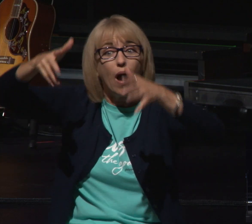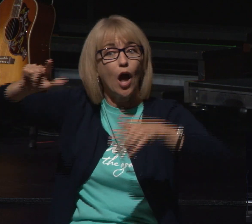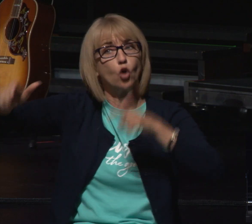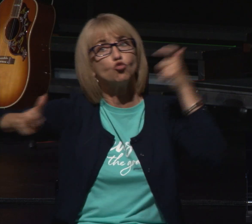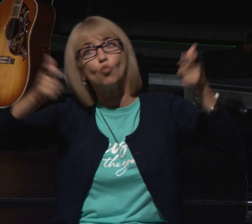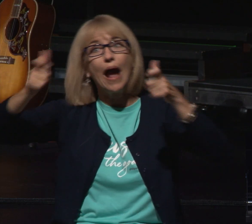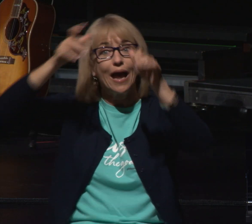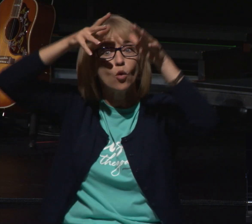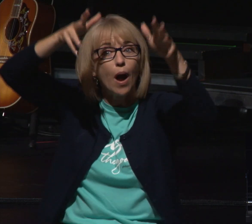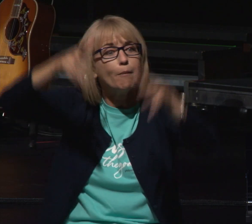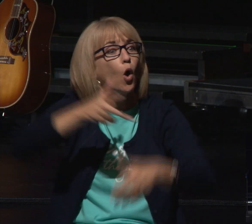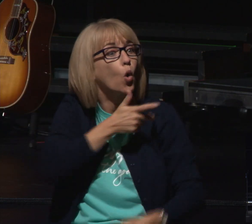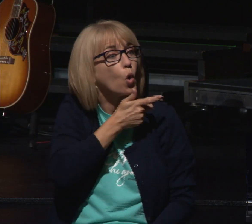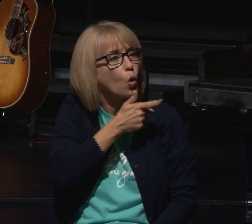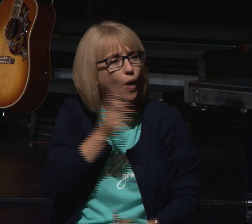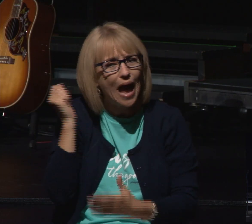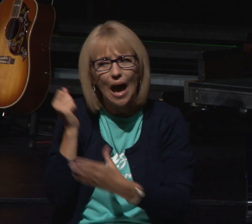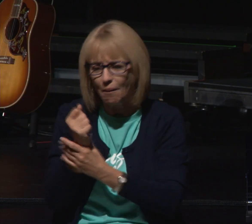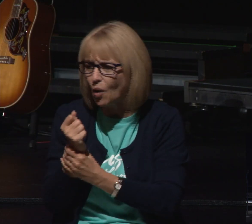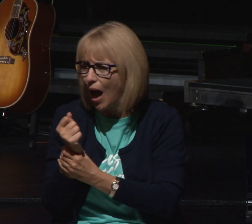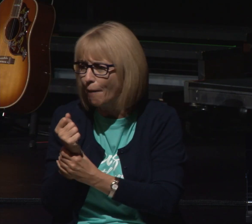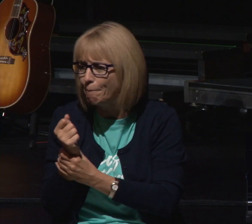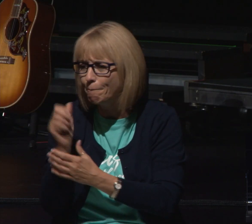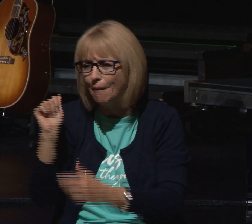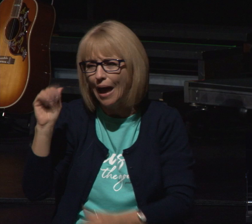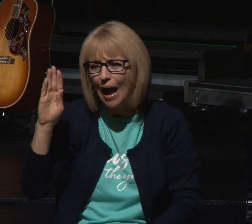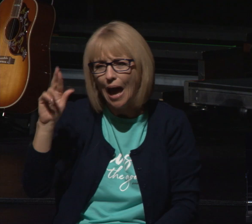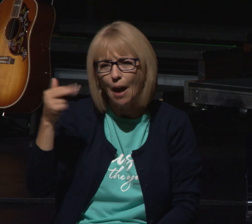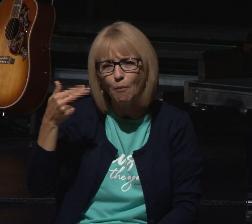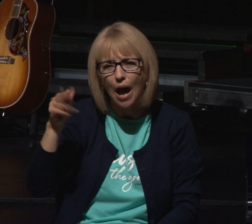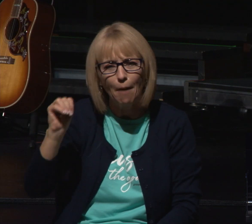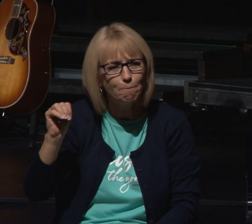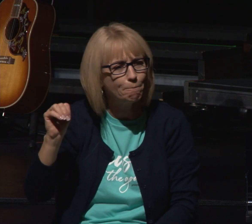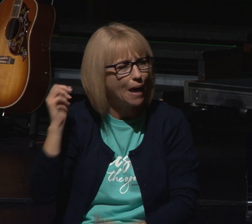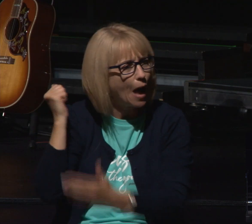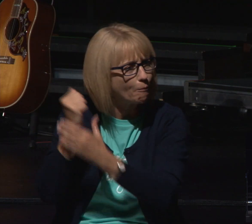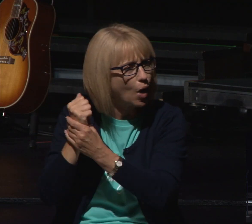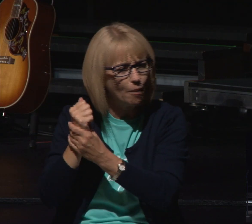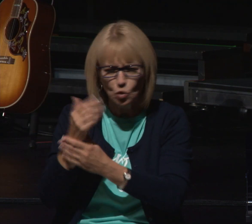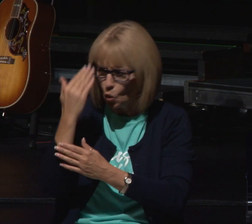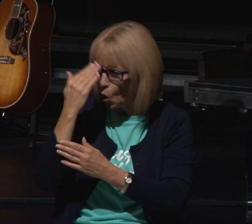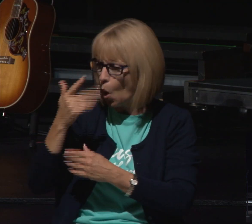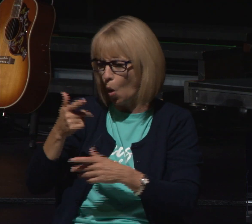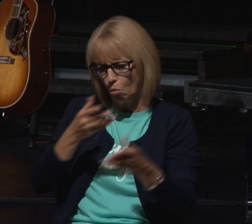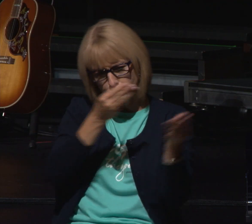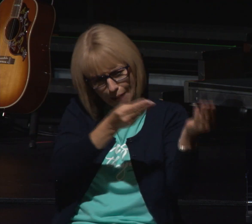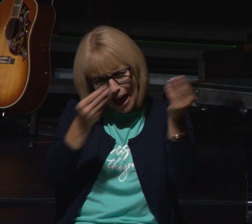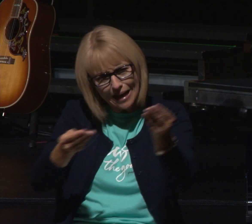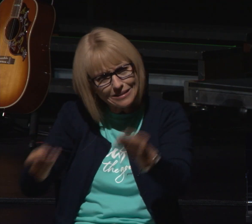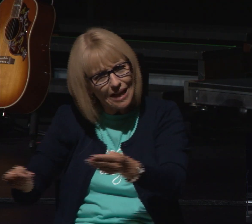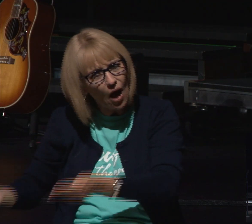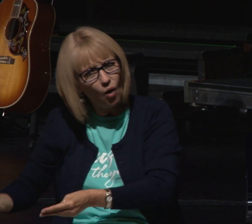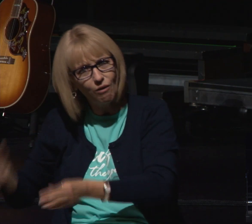abraham and god has spoke to abraham in a strong way and then no doubt that had been passed on to him so there's some things that were back there